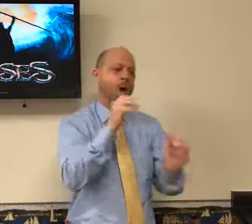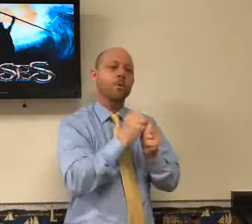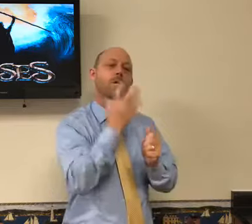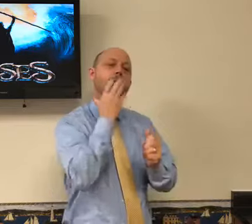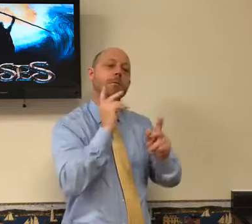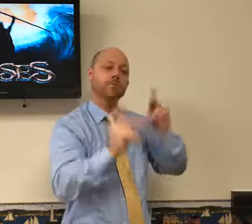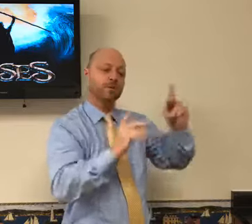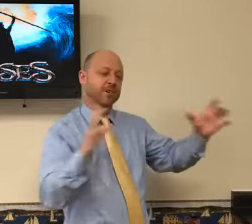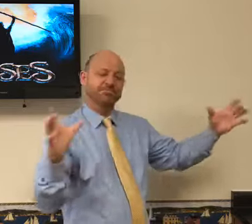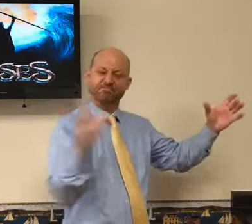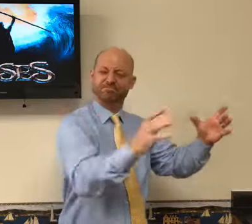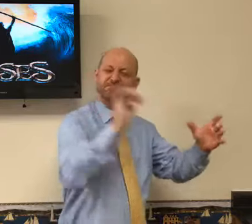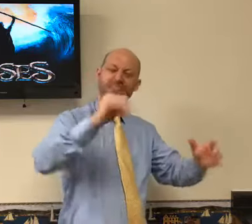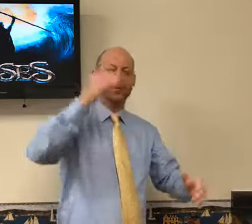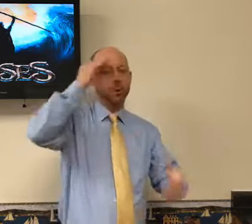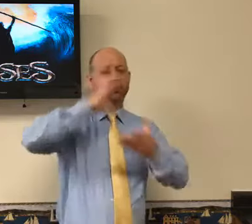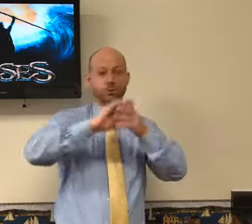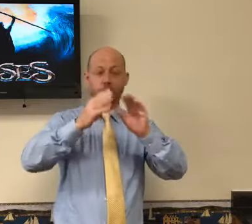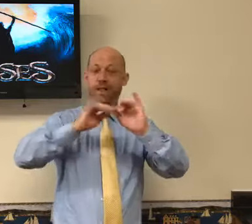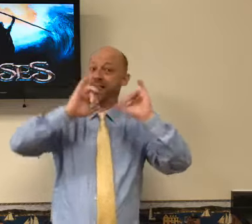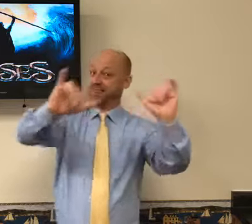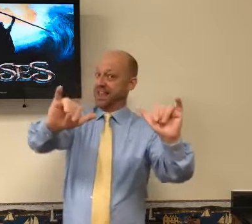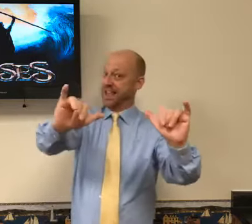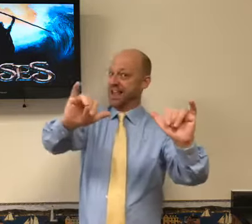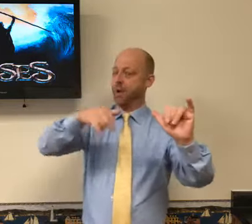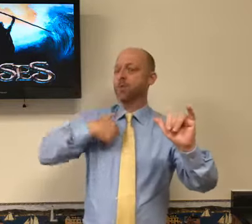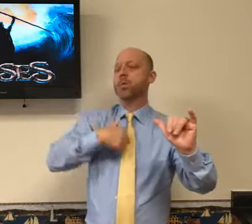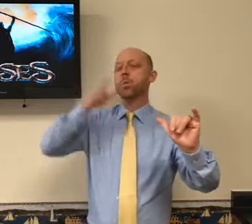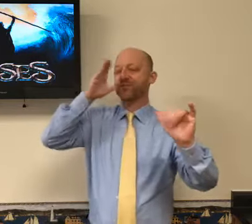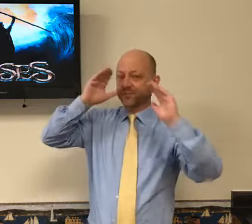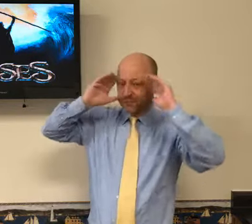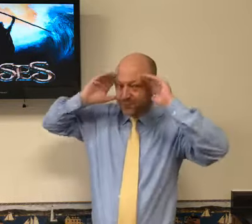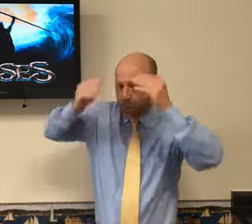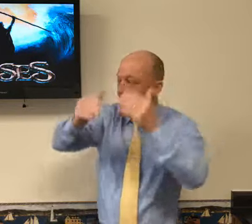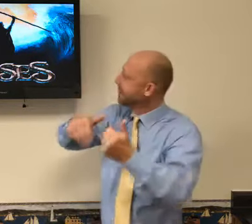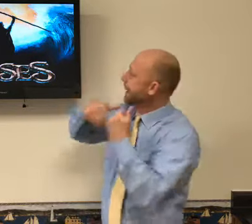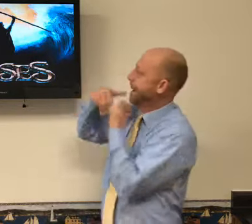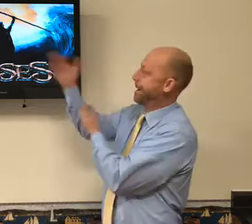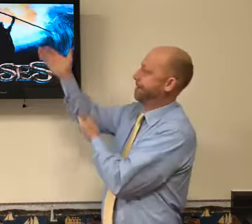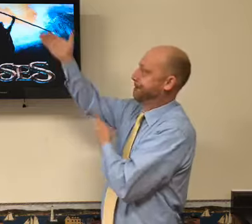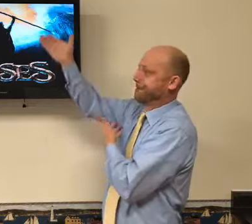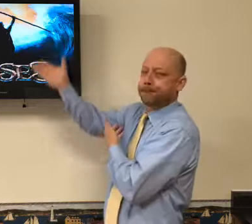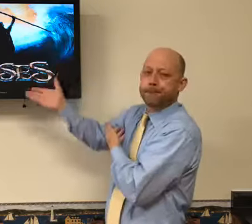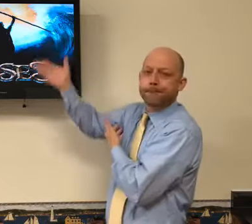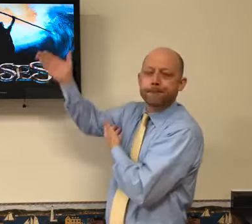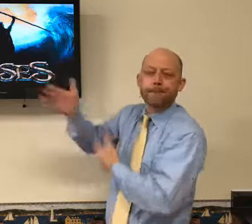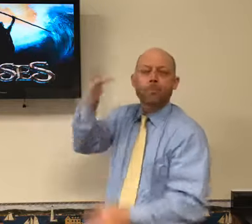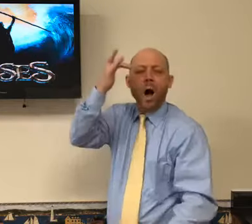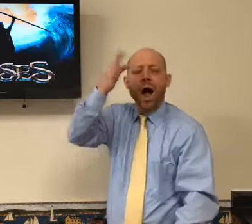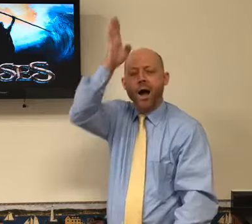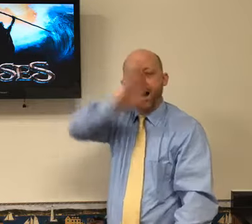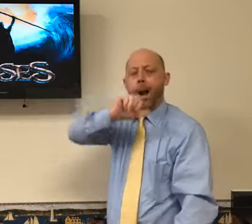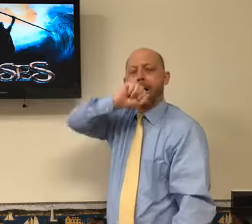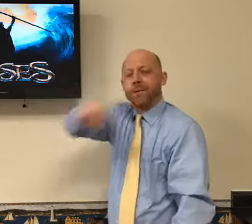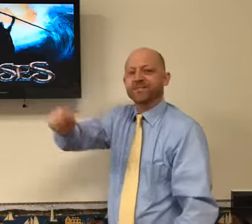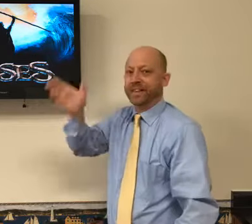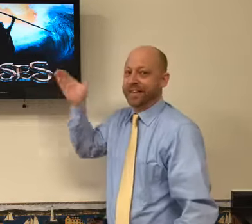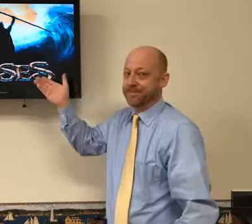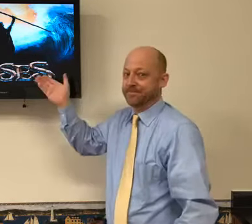decision that he didn't want to be an Egyptian. He wanted to go back with his Jewish people. So from there we are going to